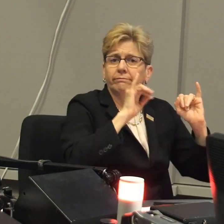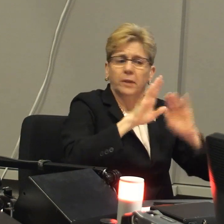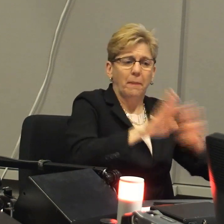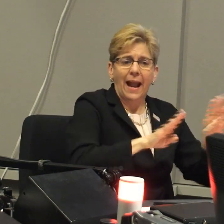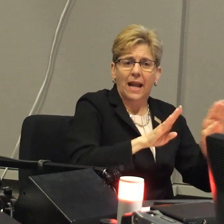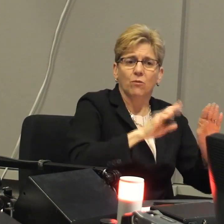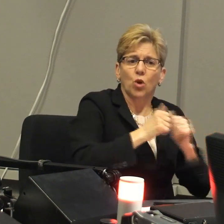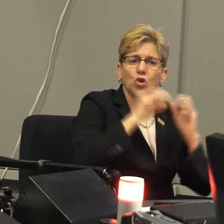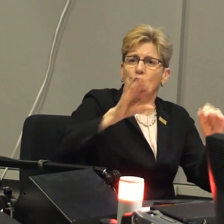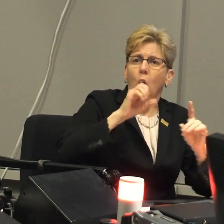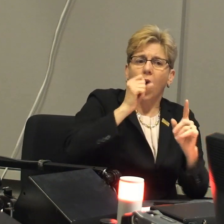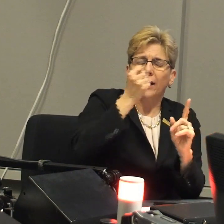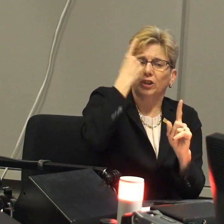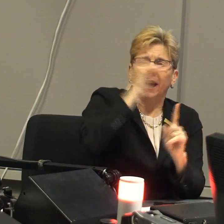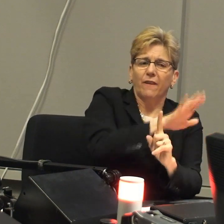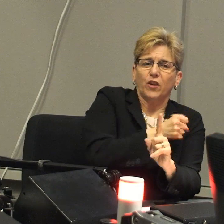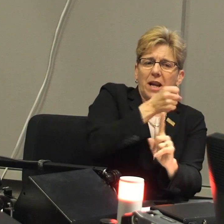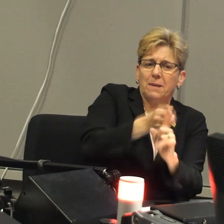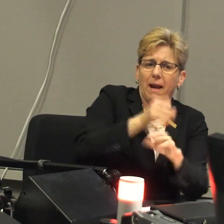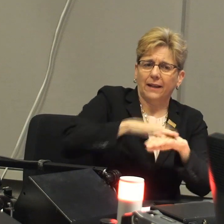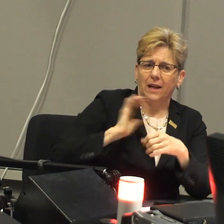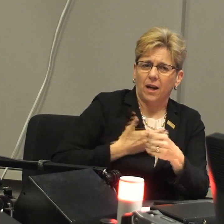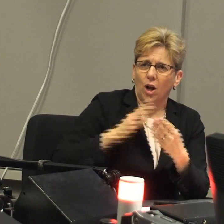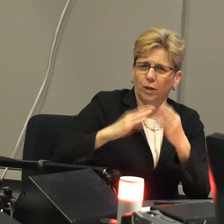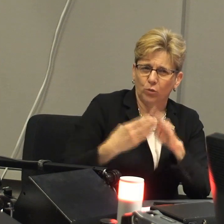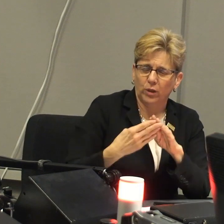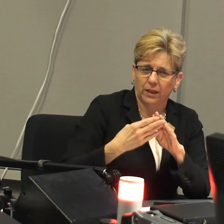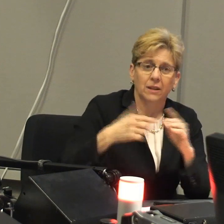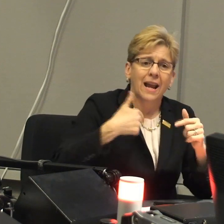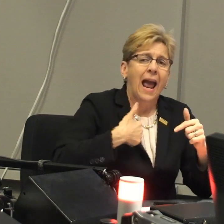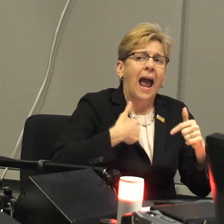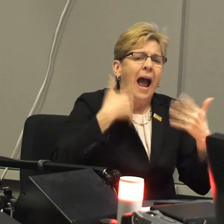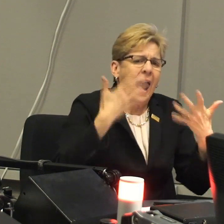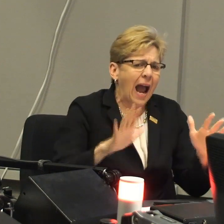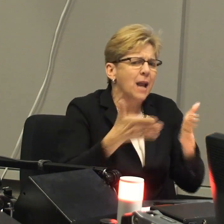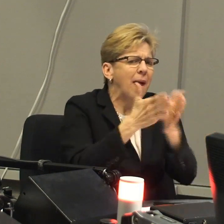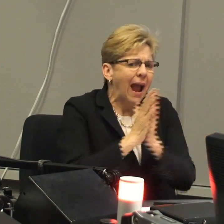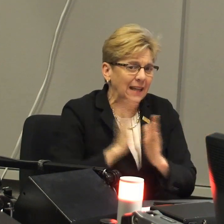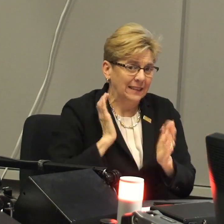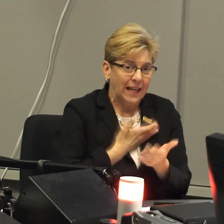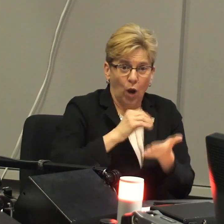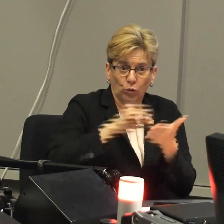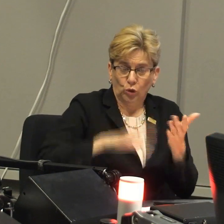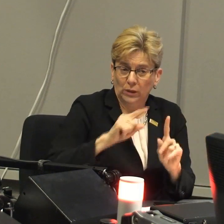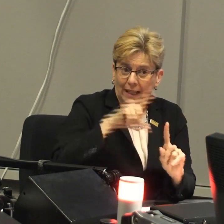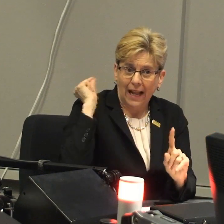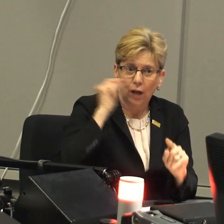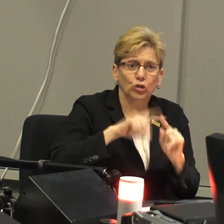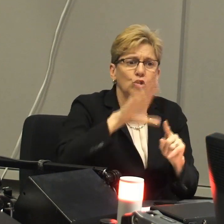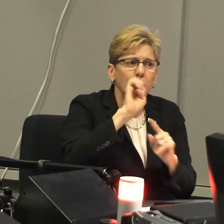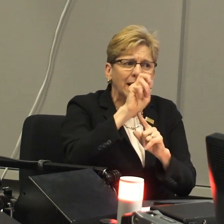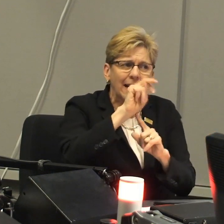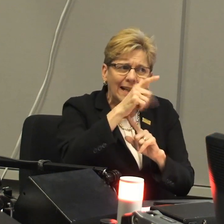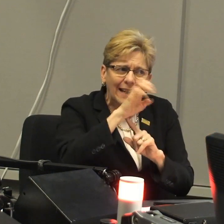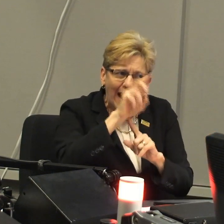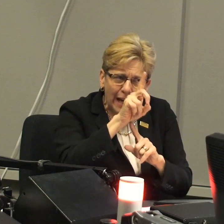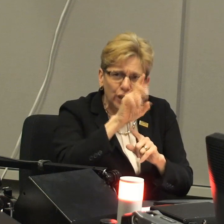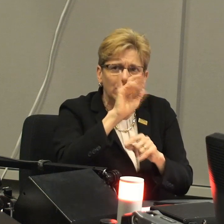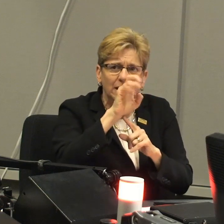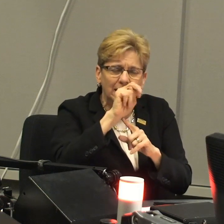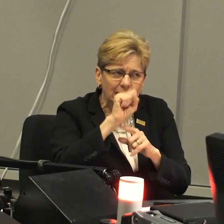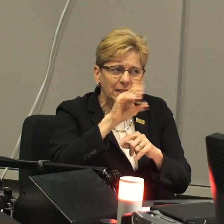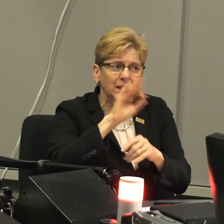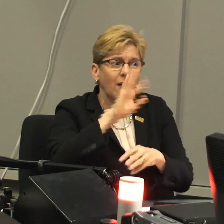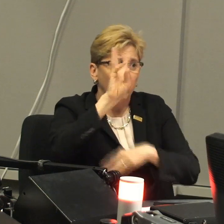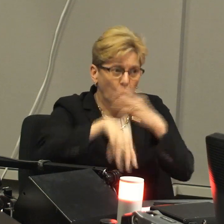role of being, you know, independent person who can behave and not understand the impact that they have on our community. I'm asking our students